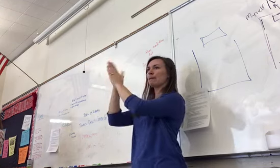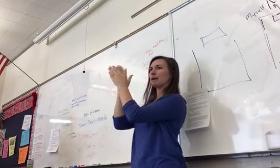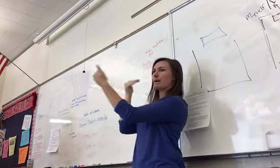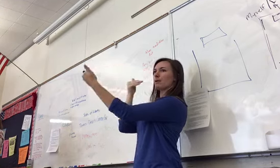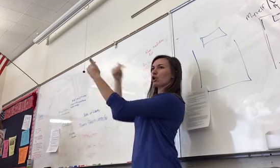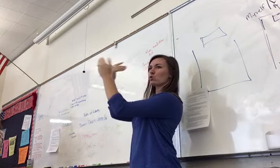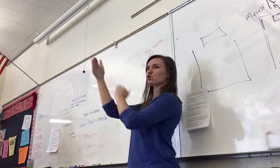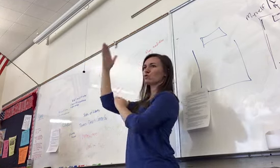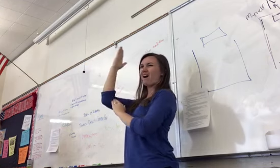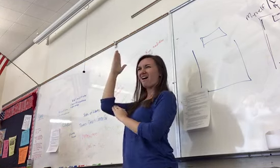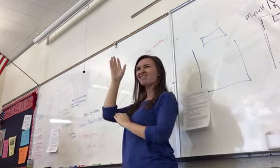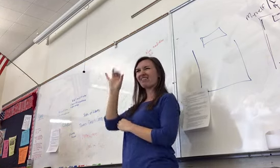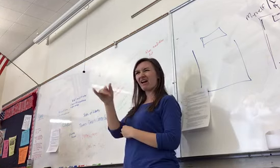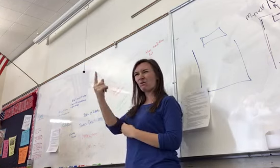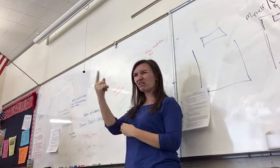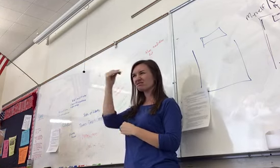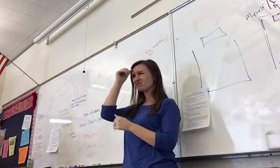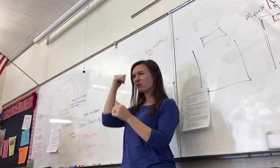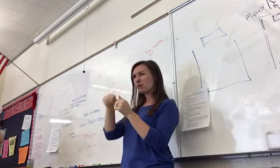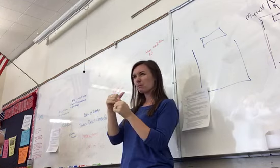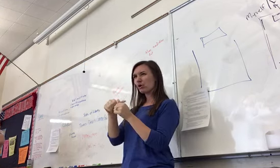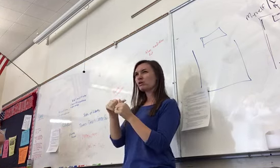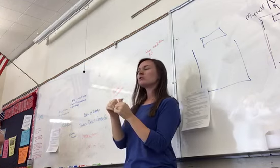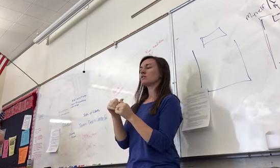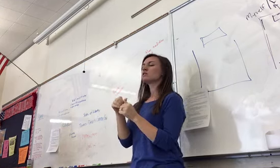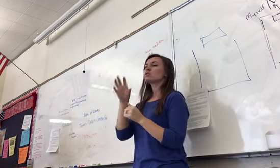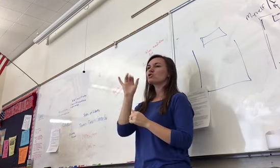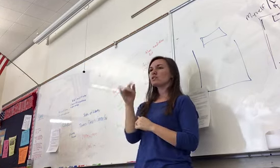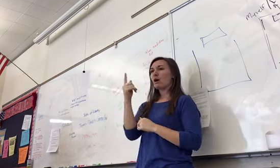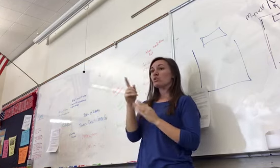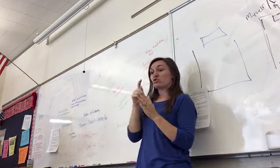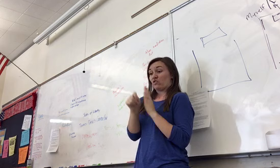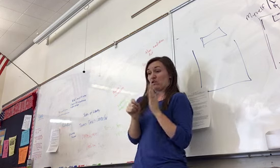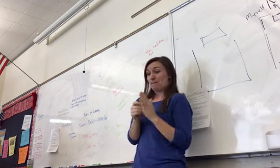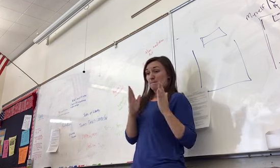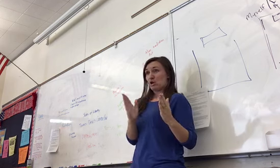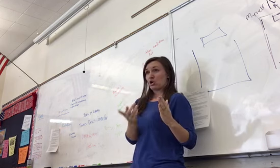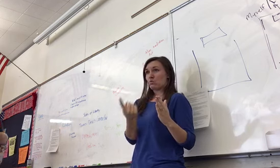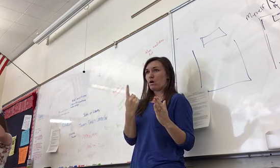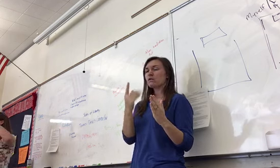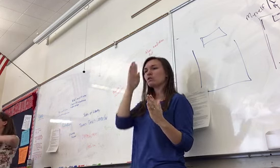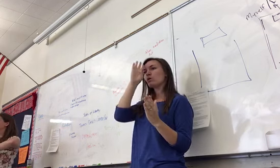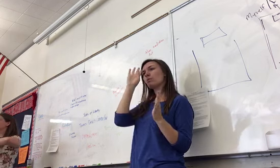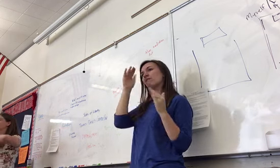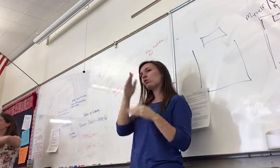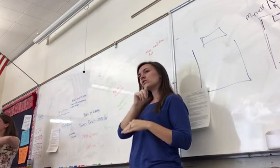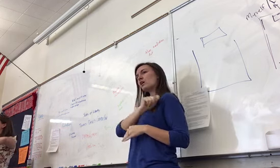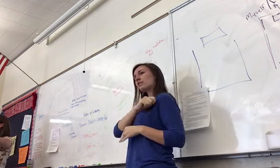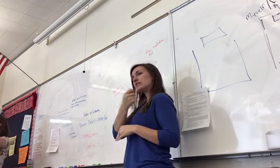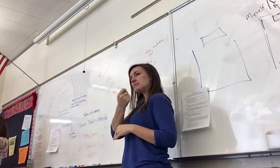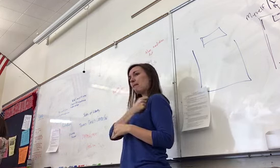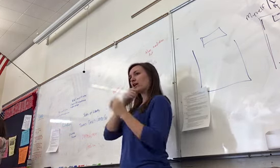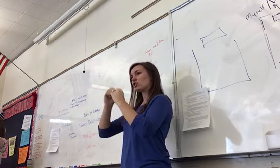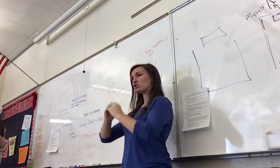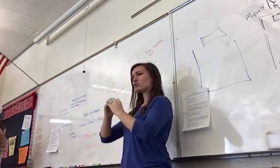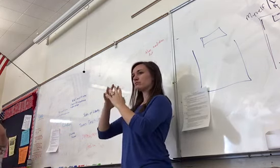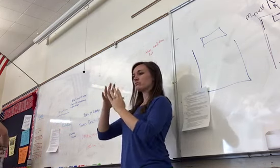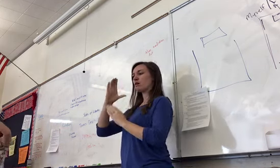But most of the stuff for that period, one, is either going to be on the Spanish colonization of America, the French